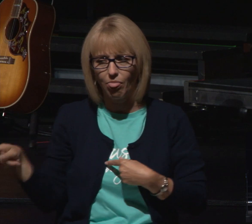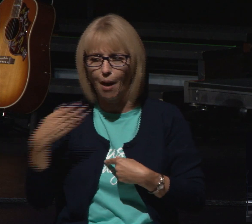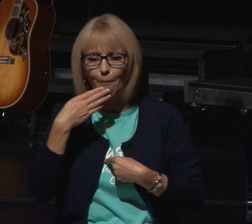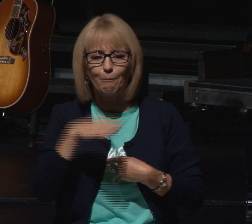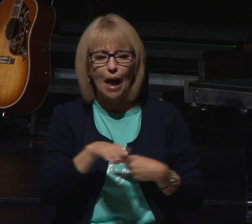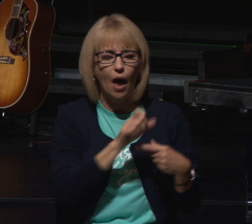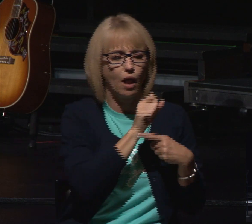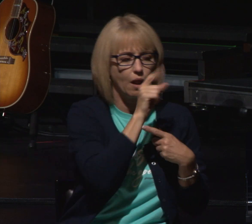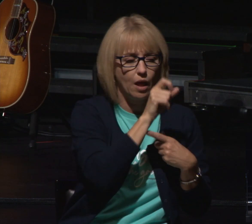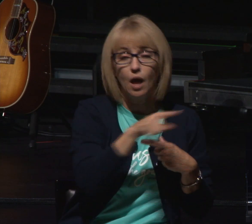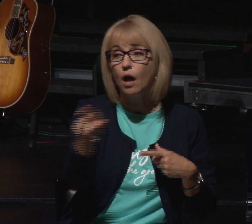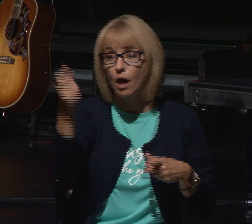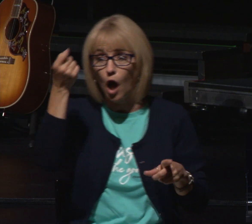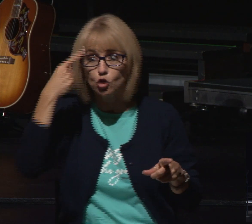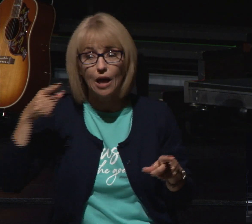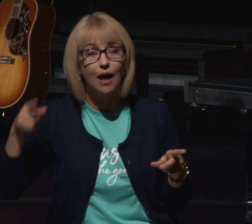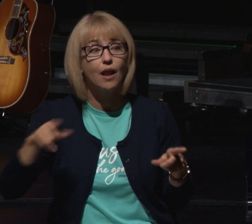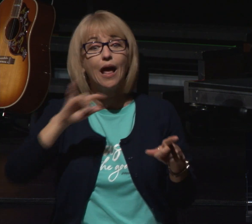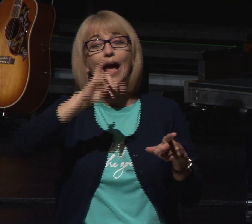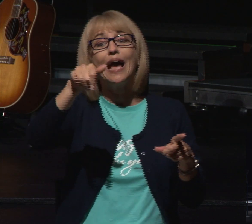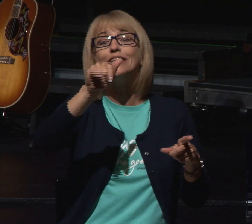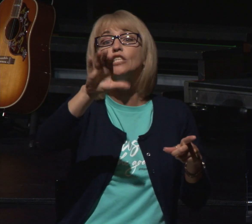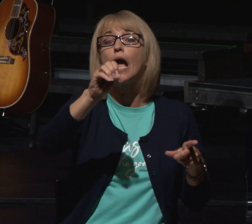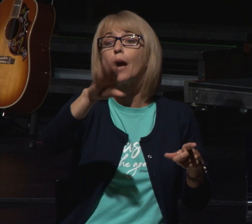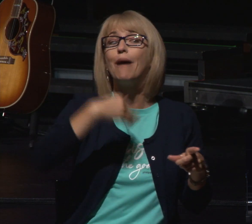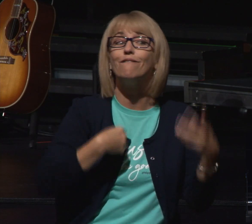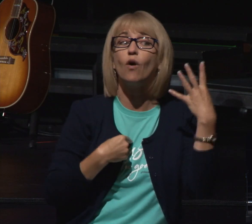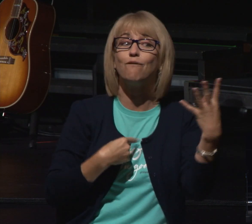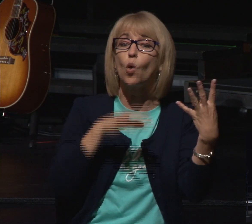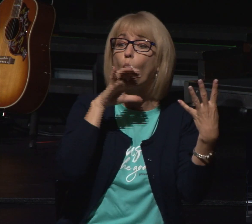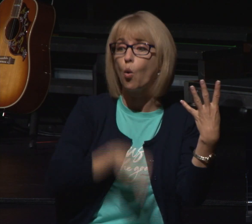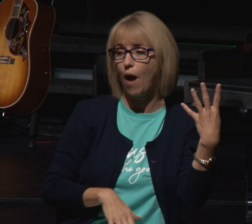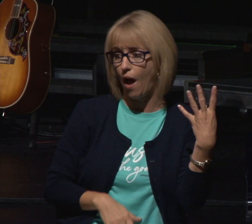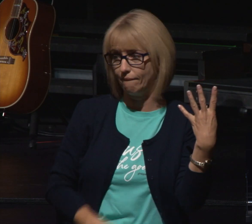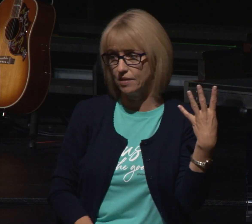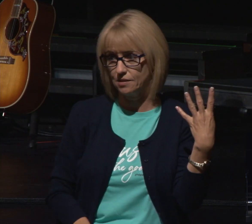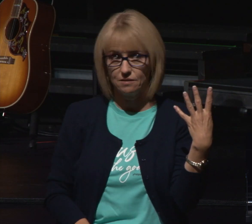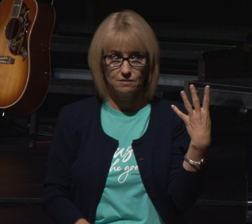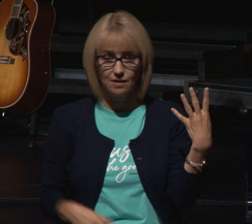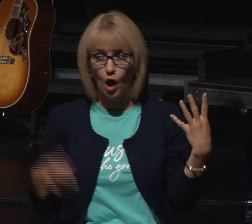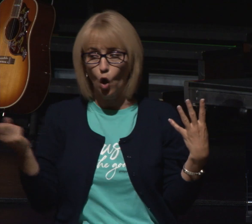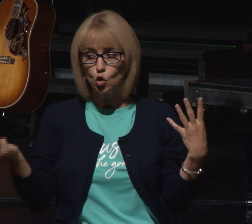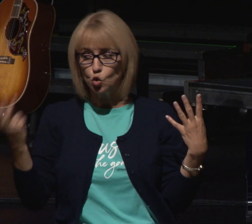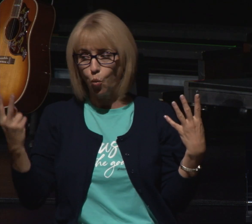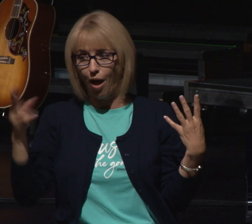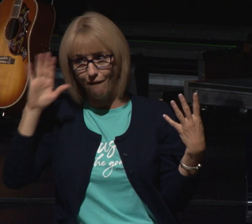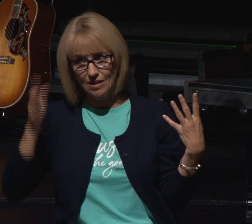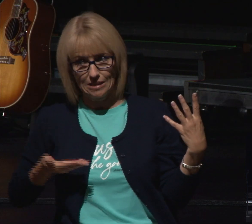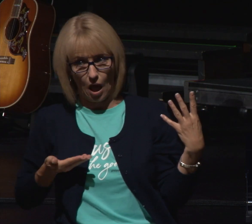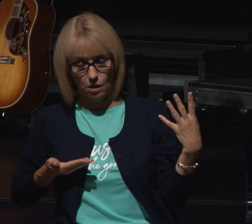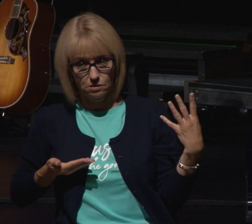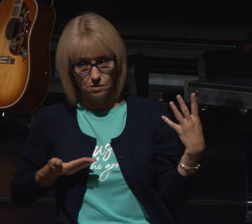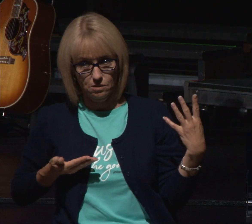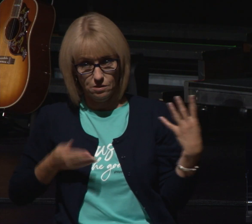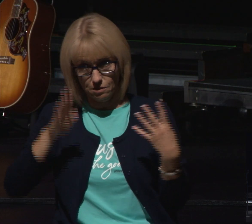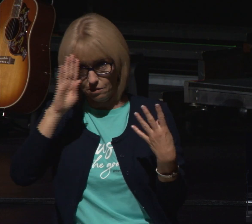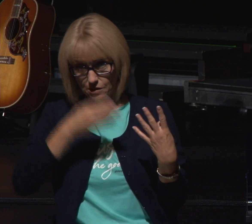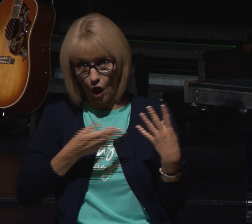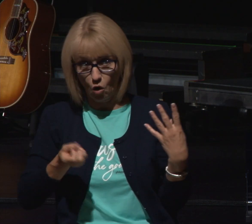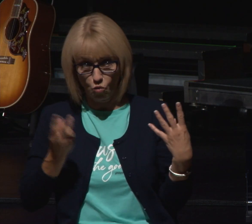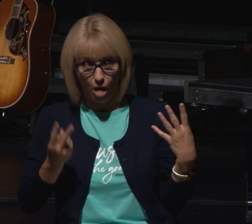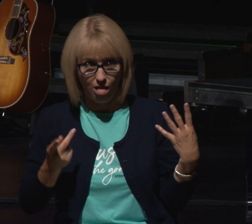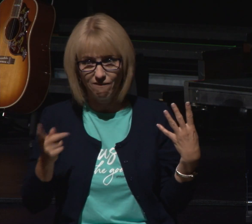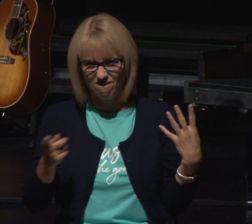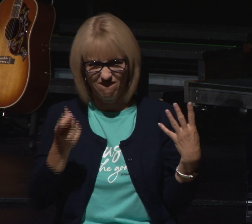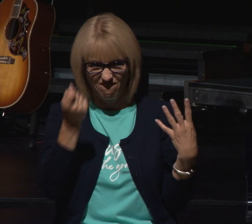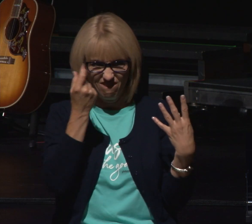essentially four wives he's got 12 sons and this is the mess they live in when Old Testament they didn't use this